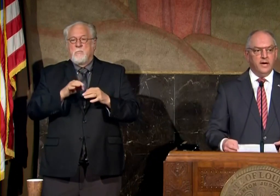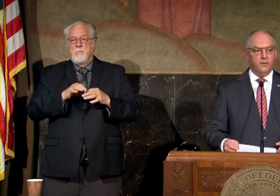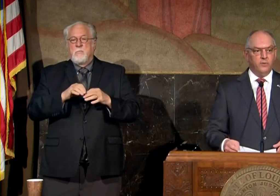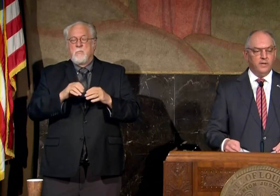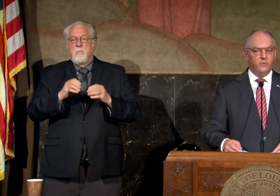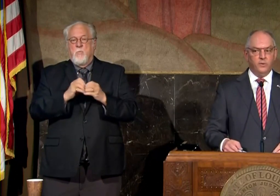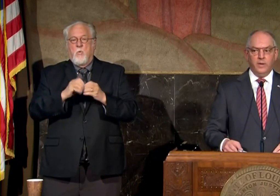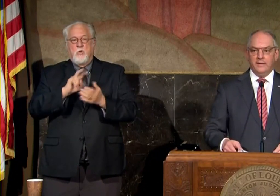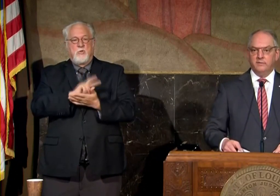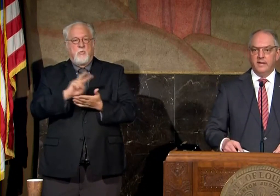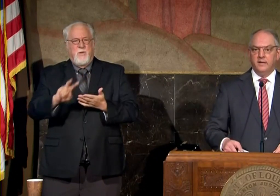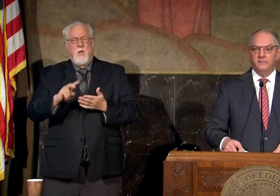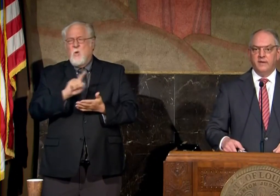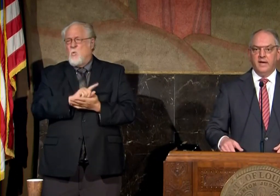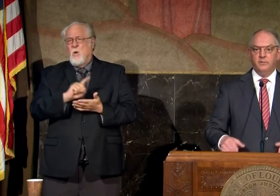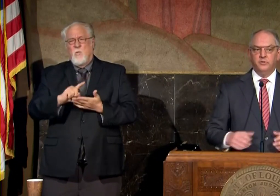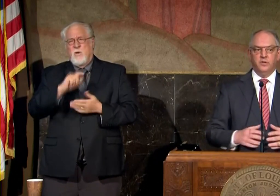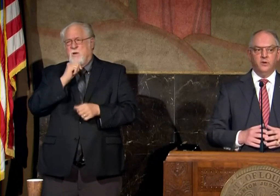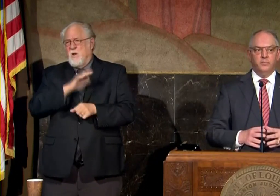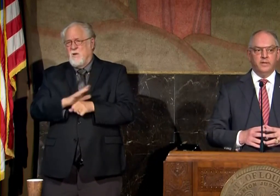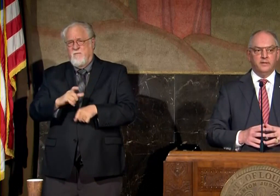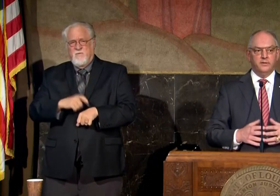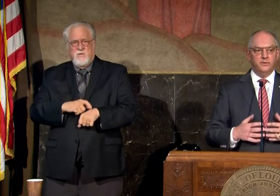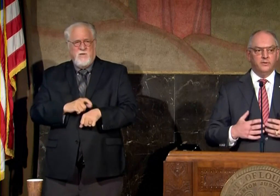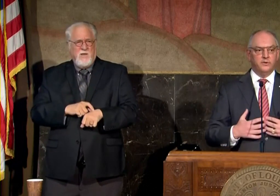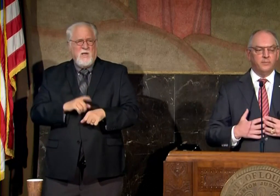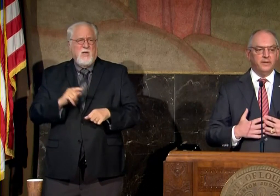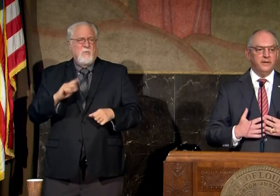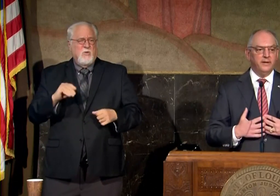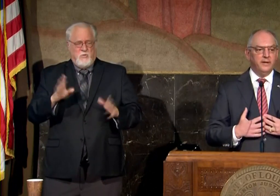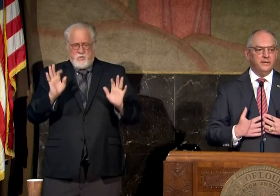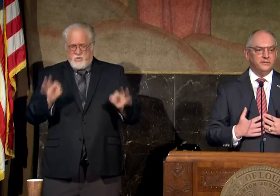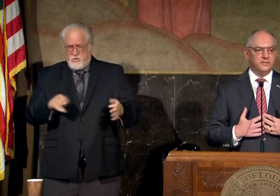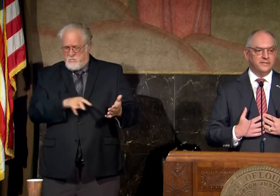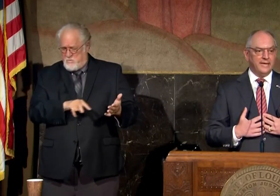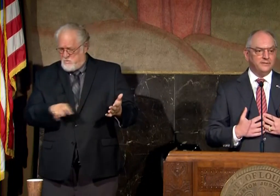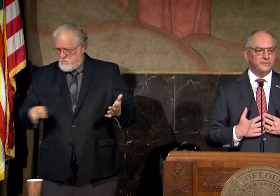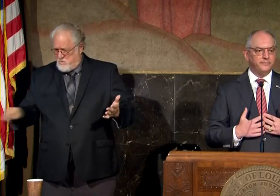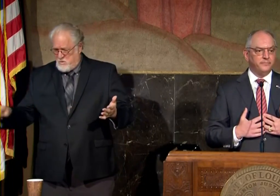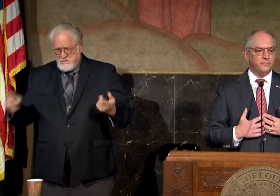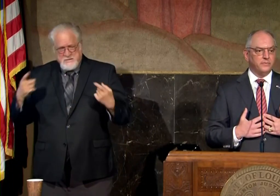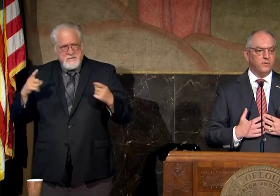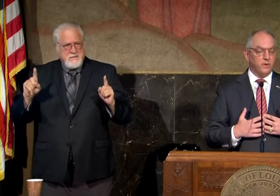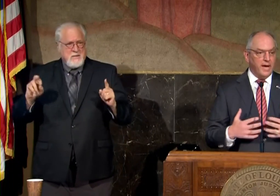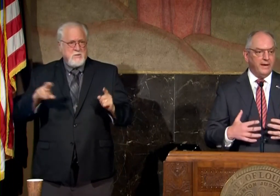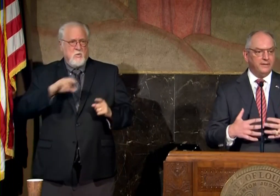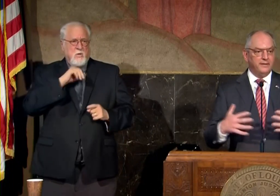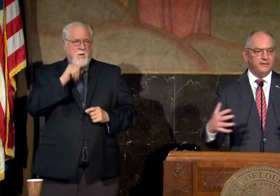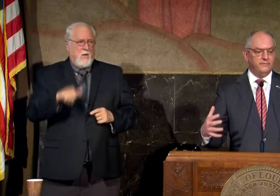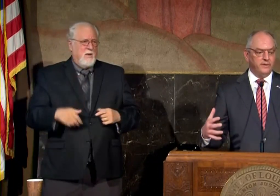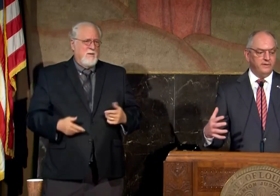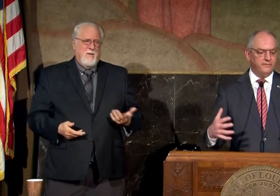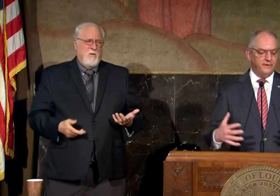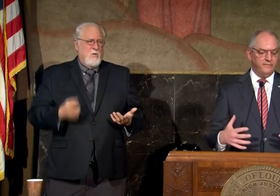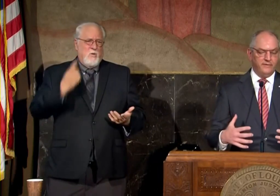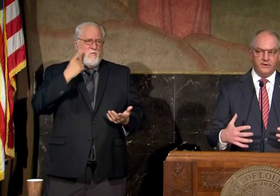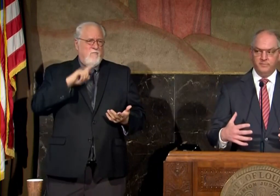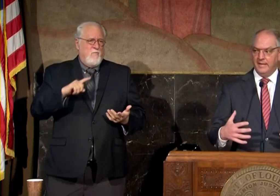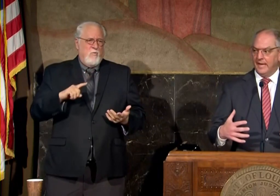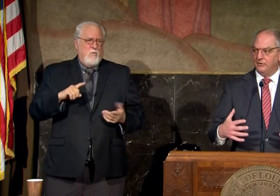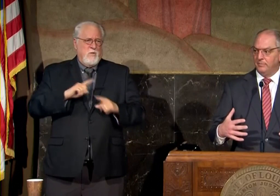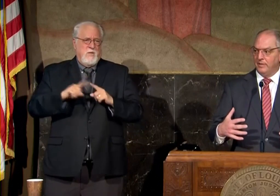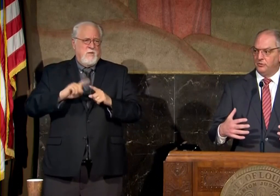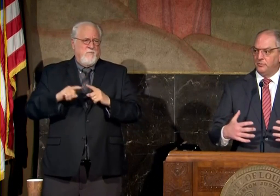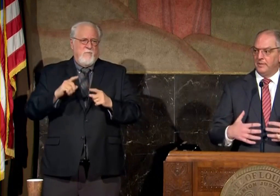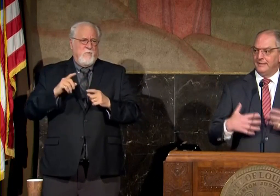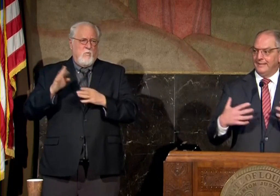uh really one week is not enough time as you know be to determine the success or not of of various